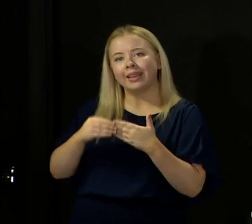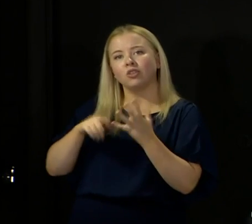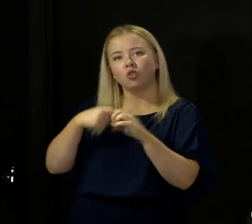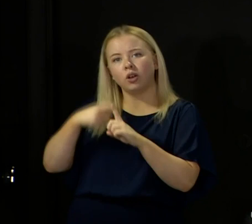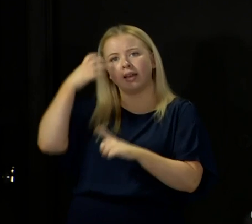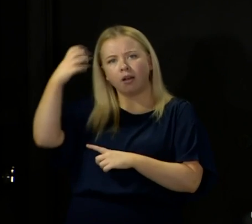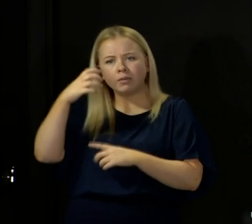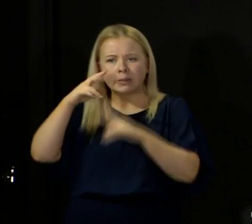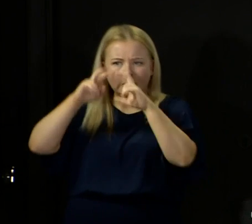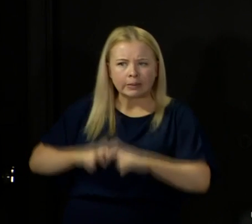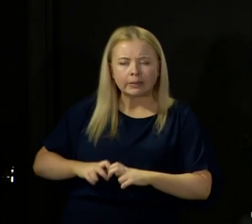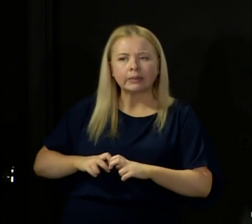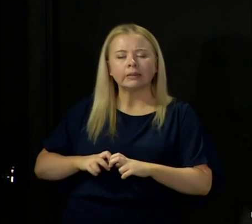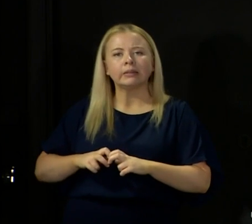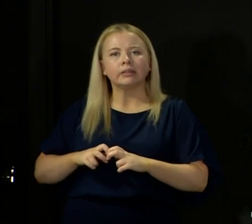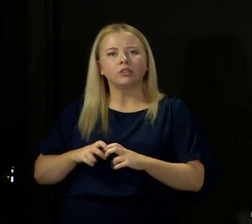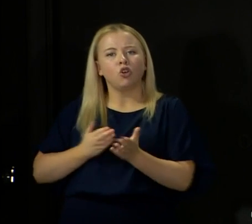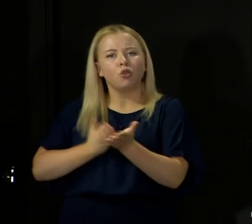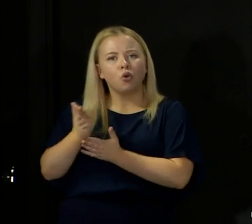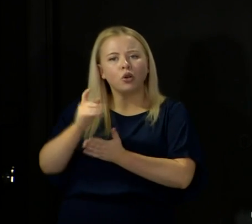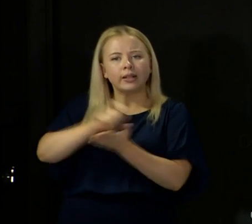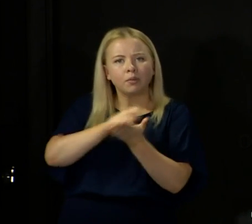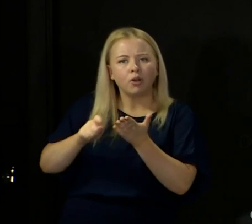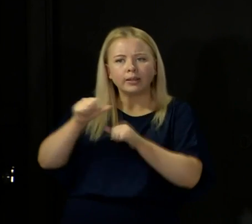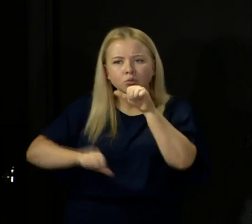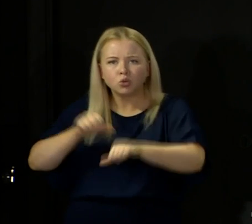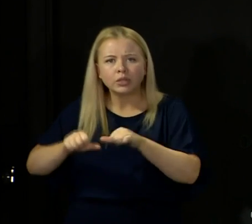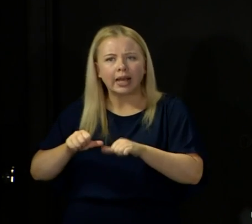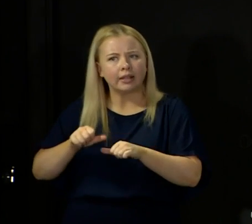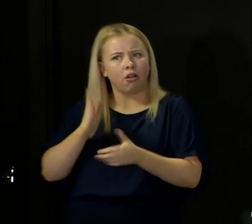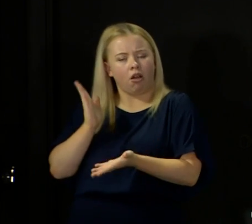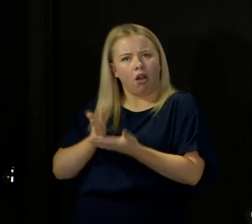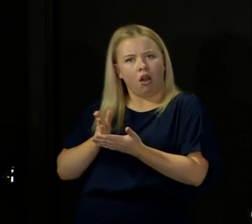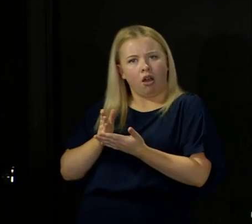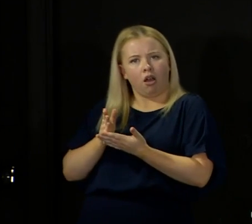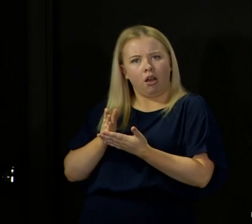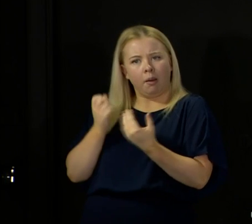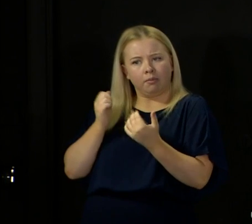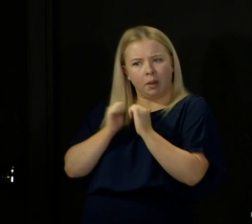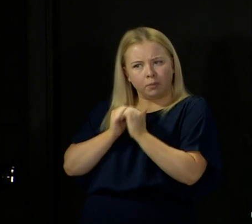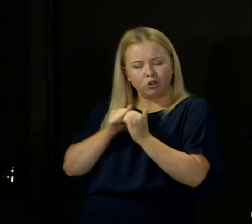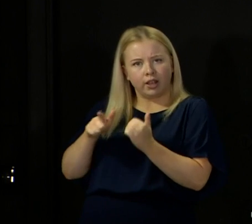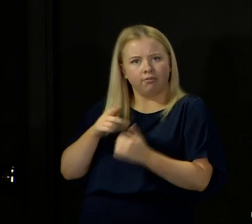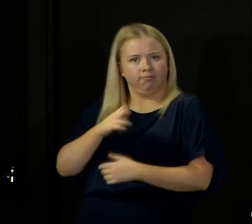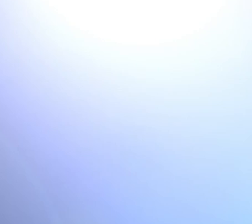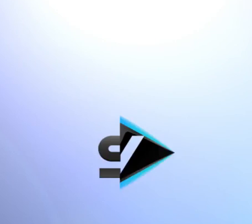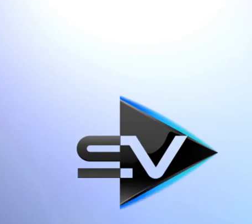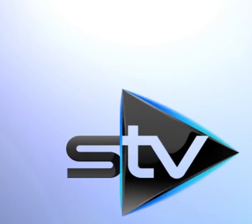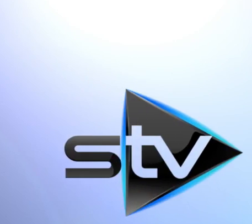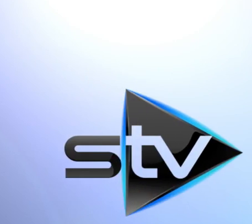government taking these threats to our democratic processes much more seriously than they appear to have been doing so far.